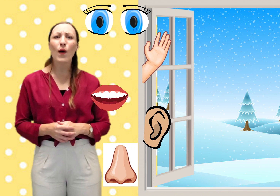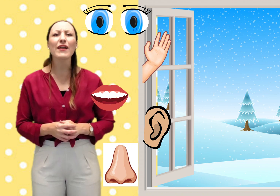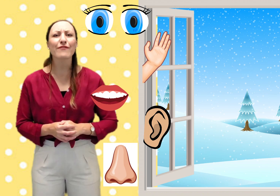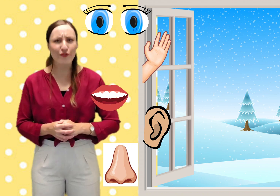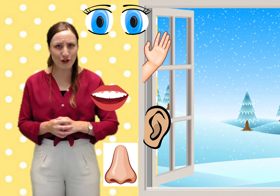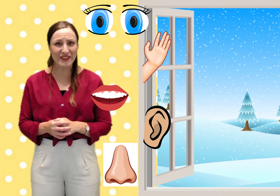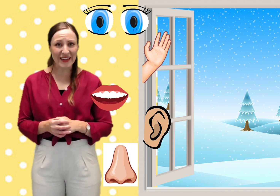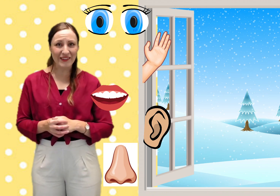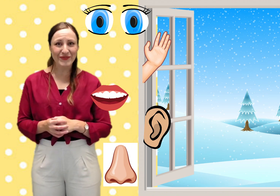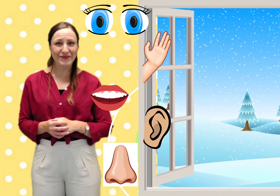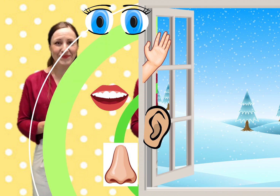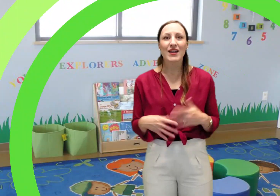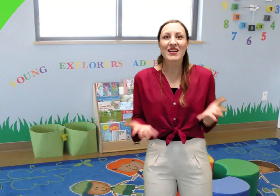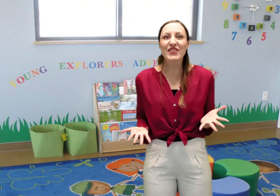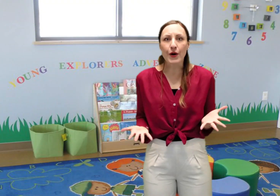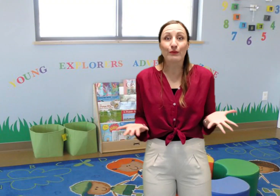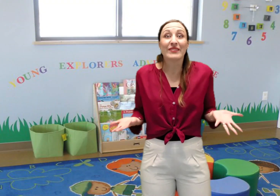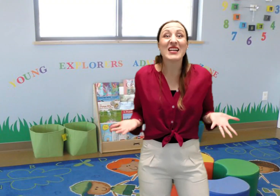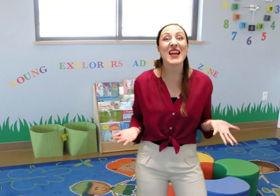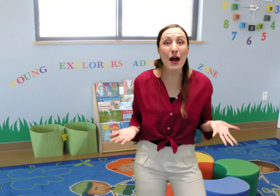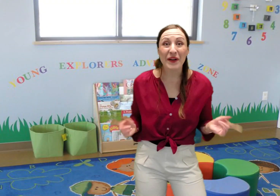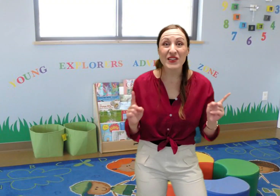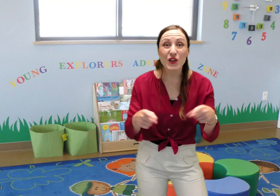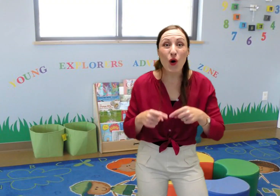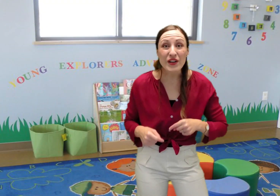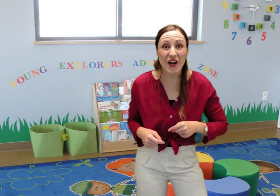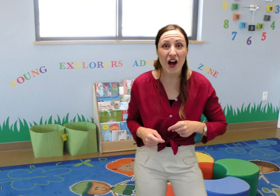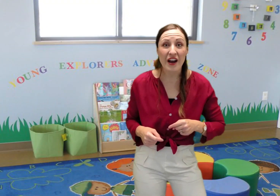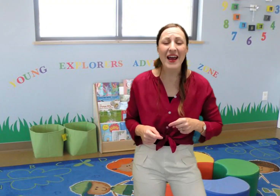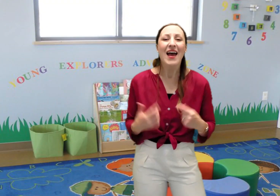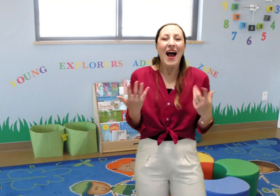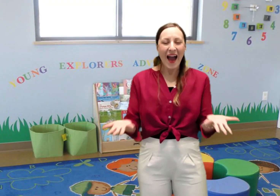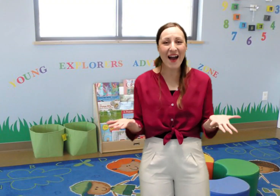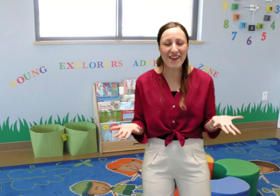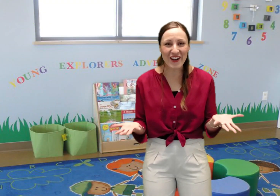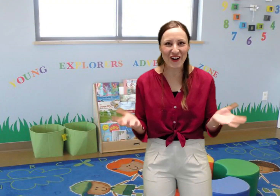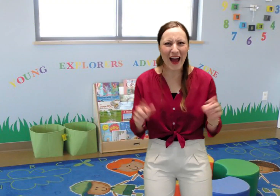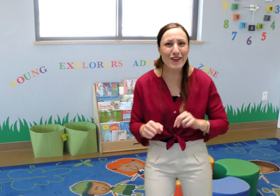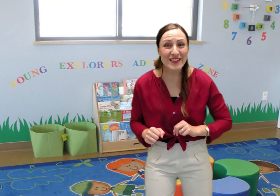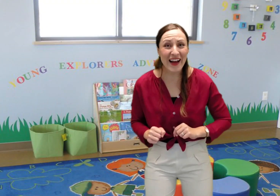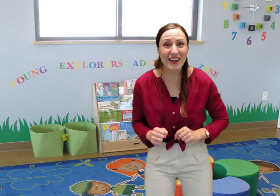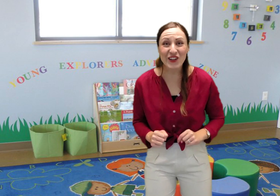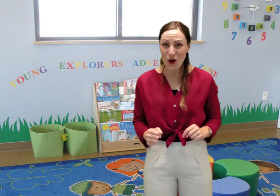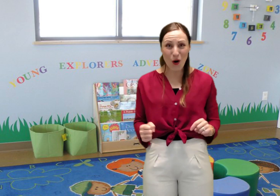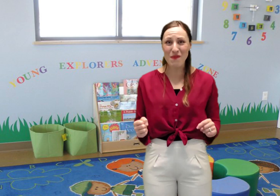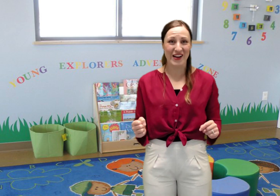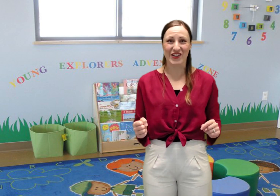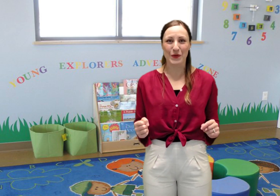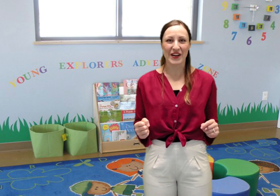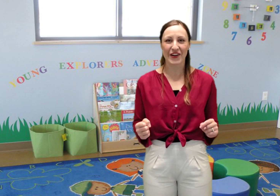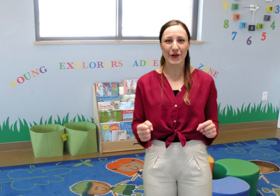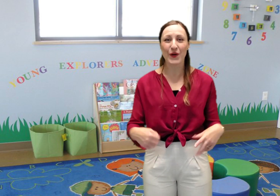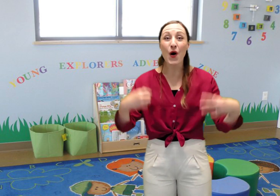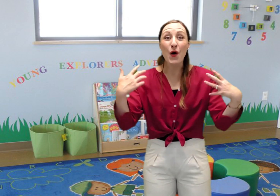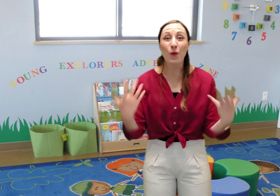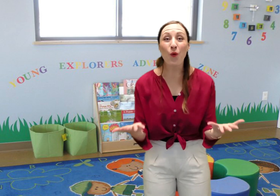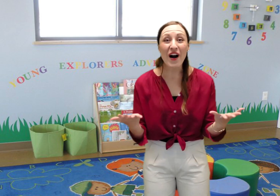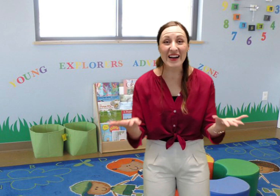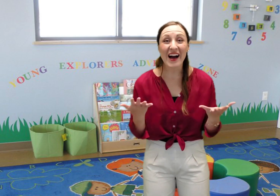quite frosty so now it's your turn have a look outside your magic window what